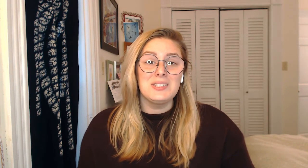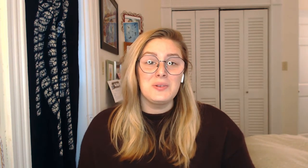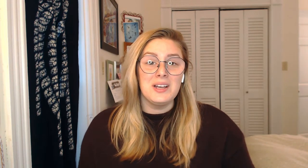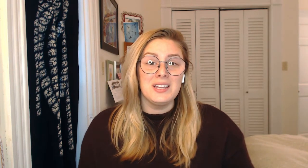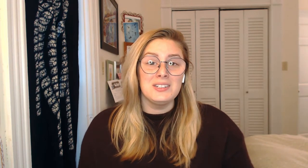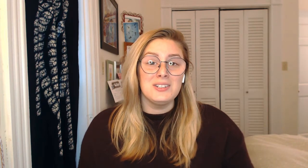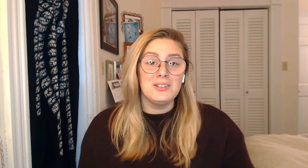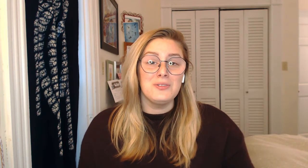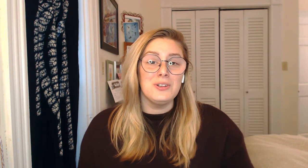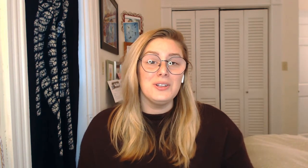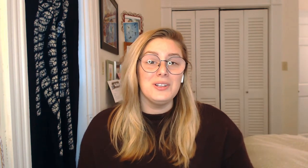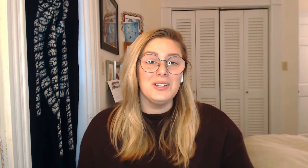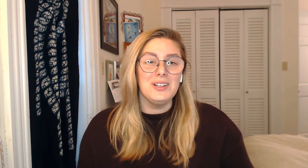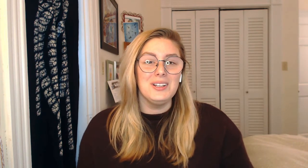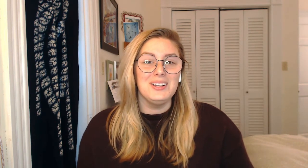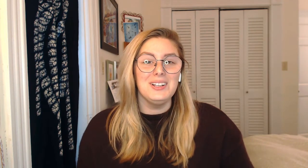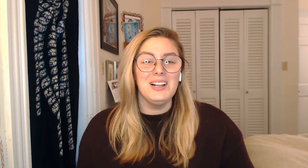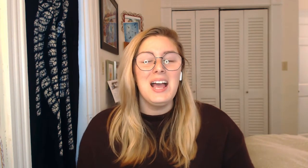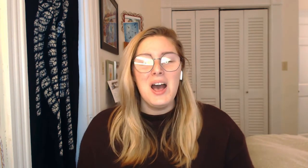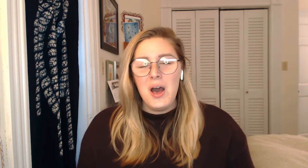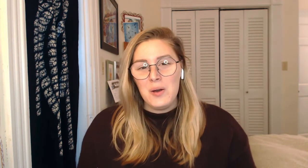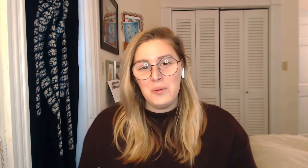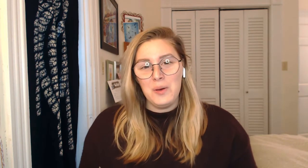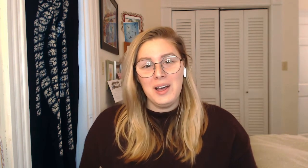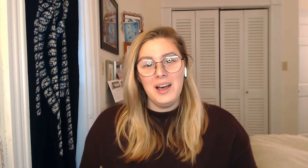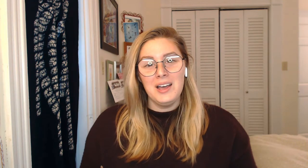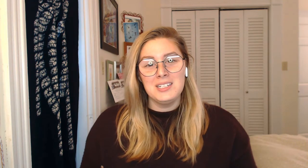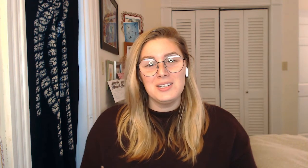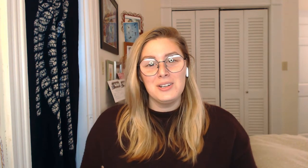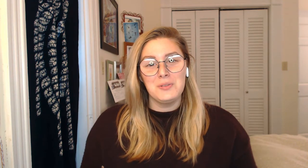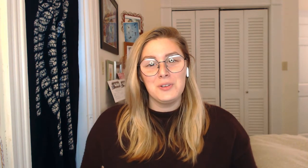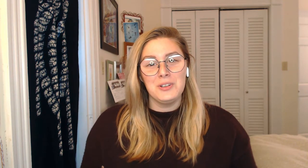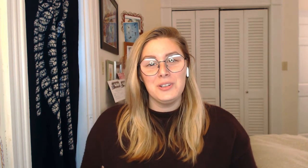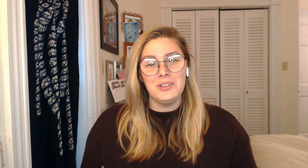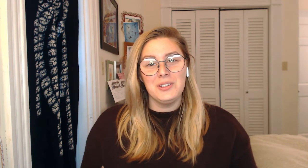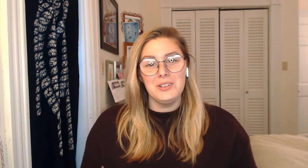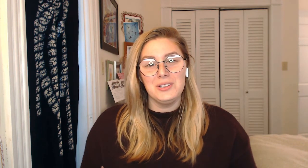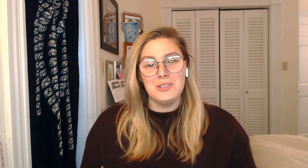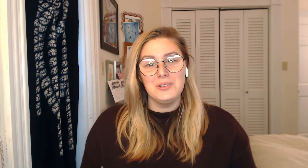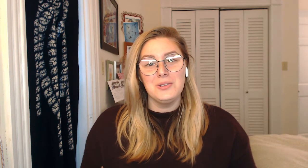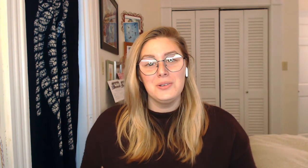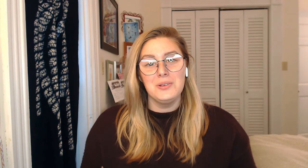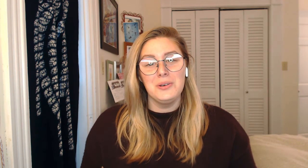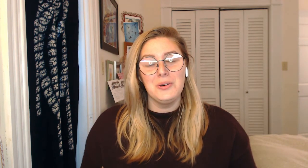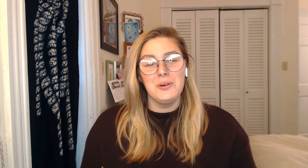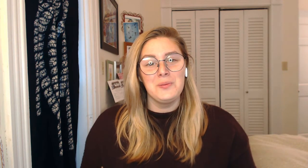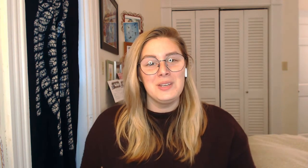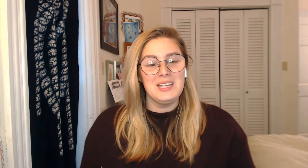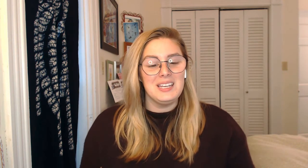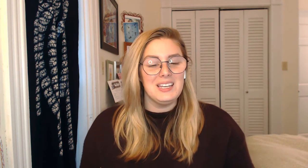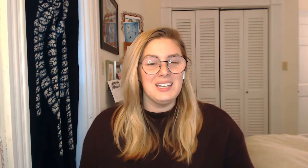wonderful, wonderful to me.